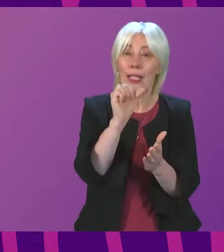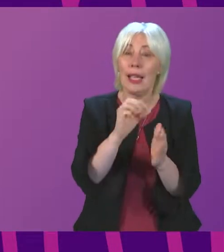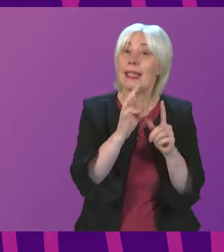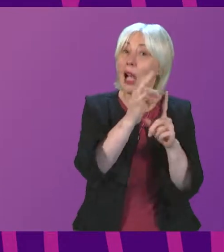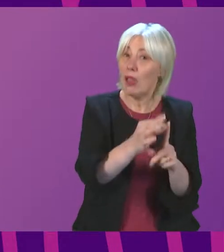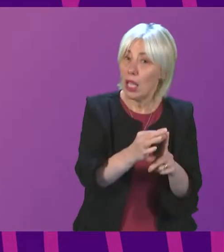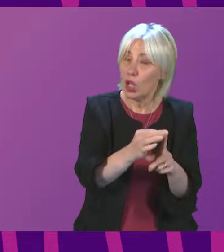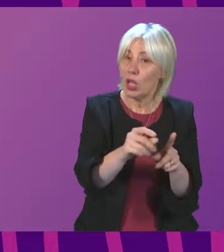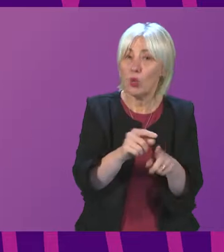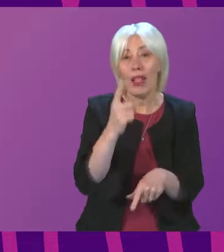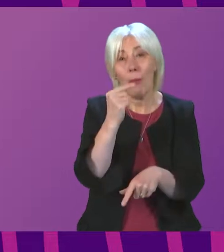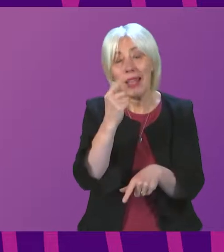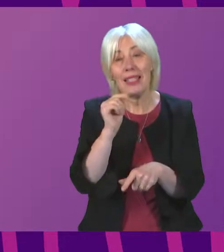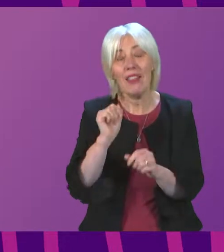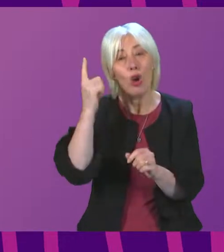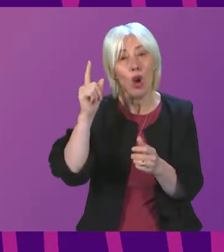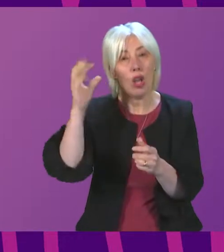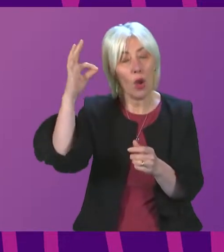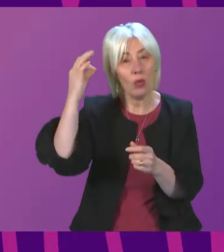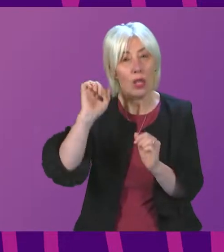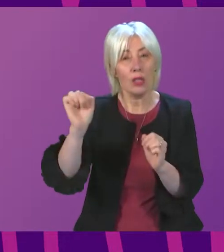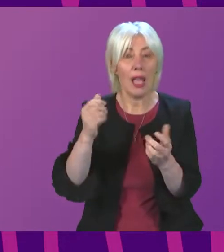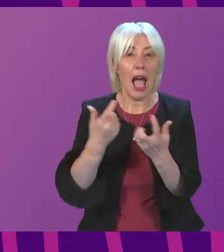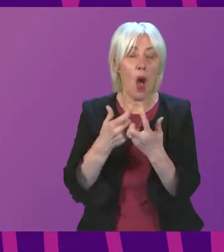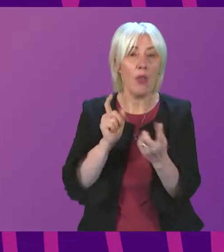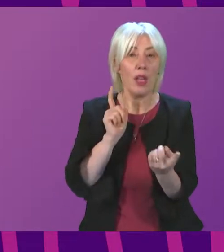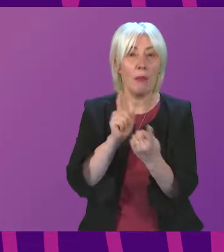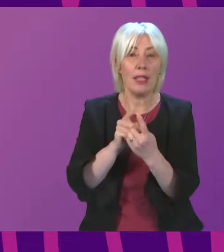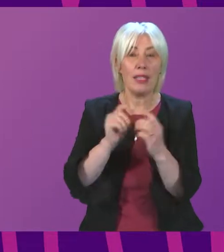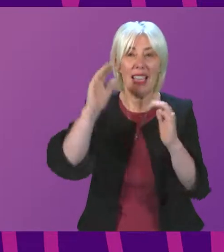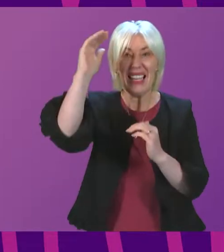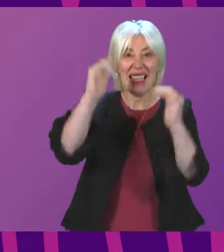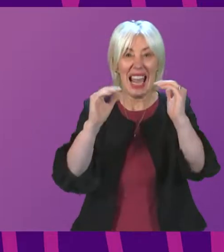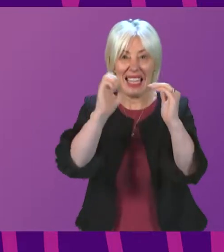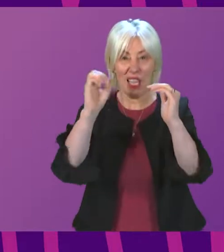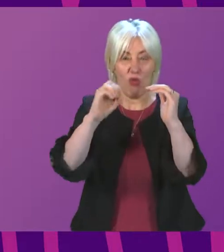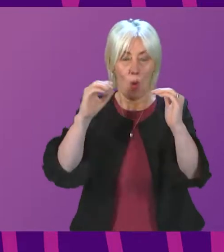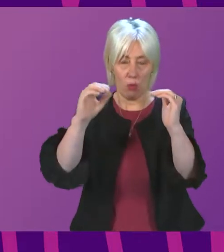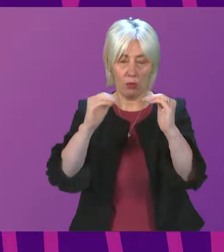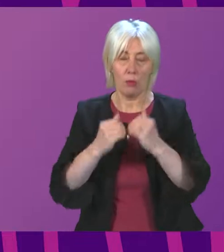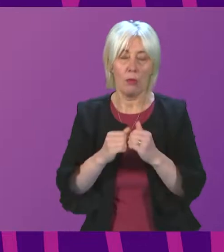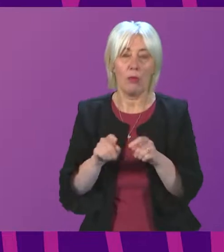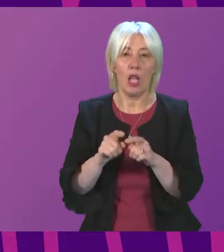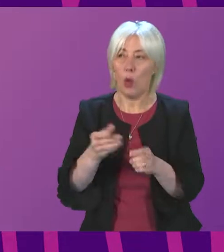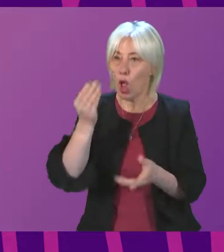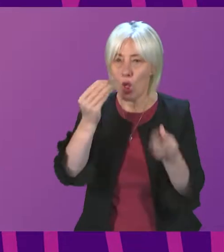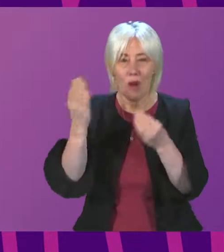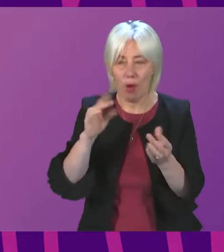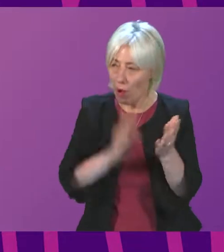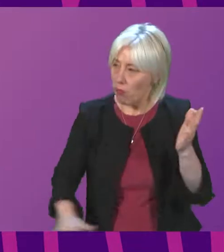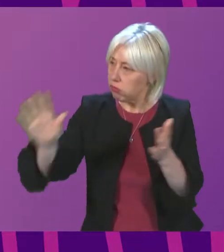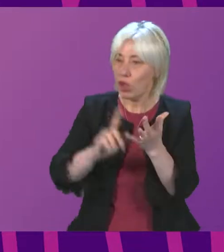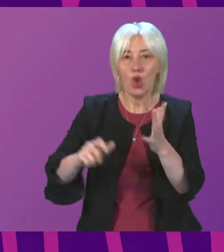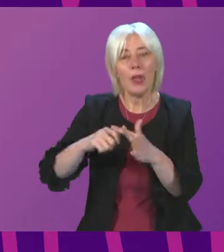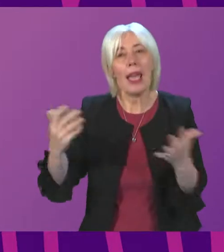capacity issues for local authorities in relation to meeting future net zero targets, potential learning from elsewhere in the UK, for